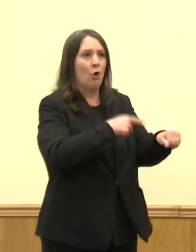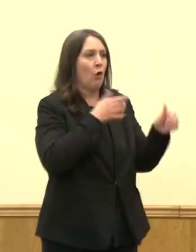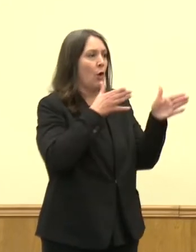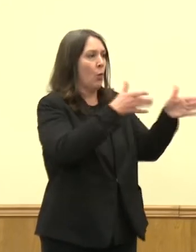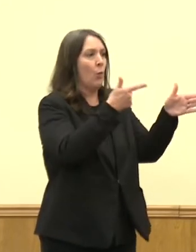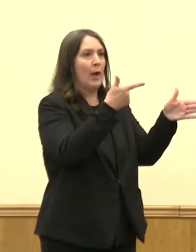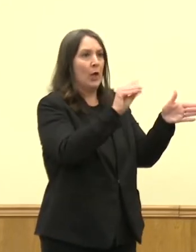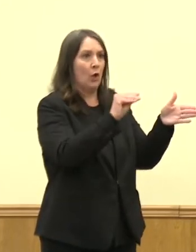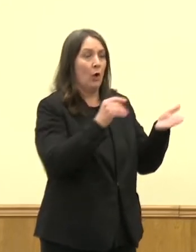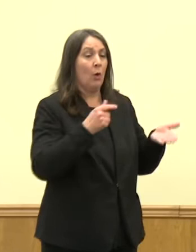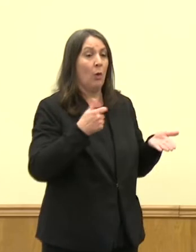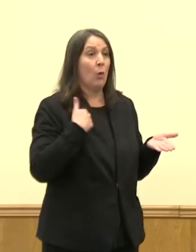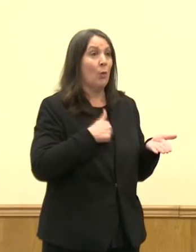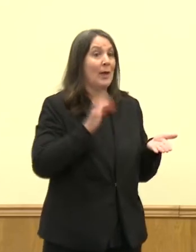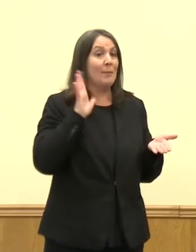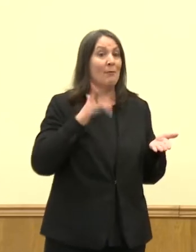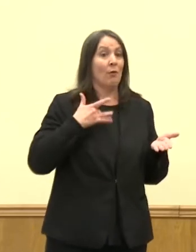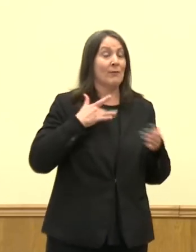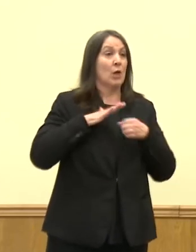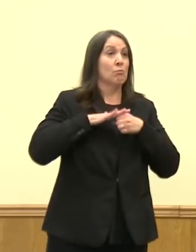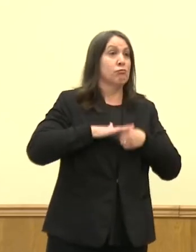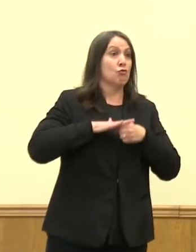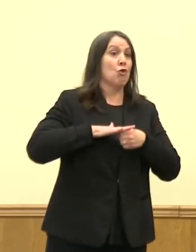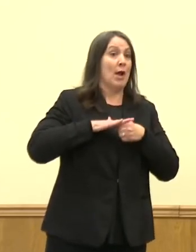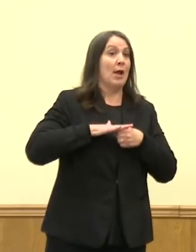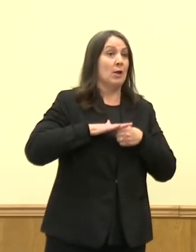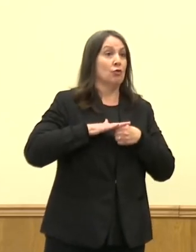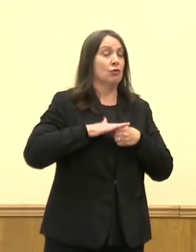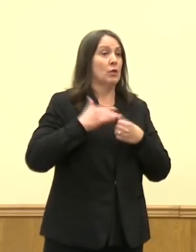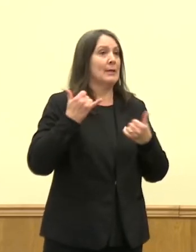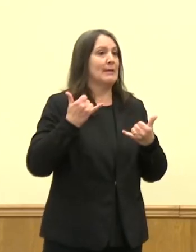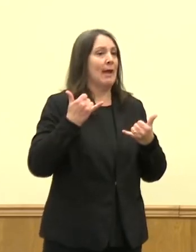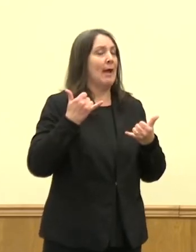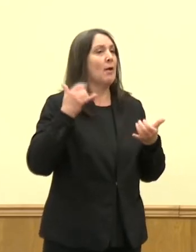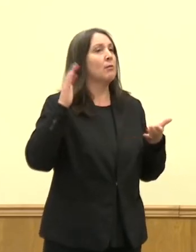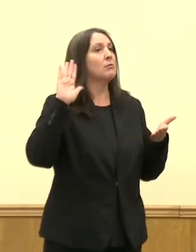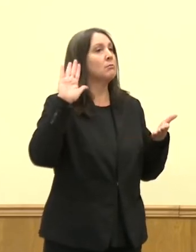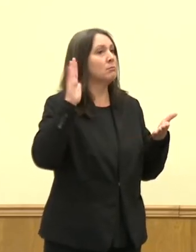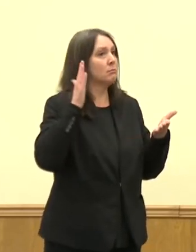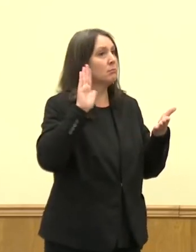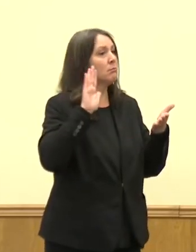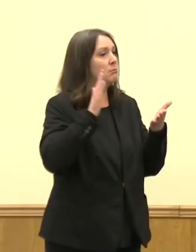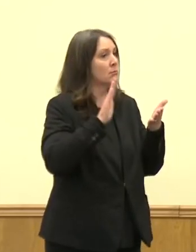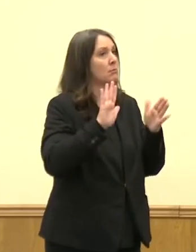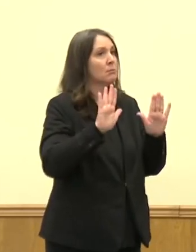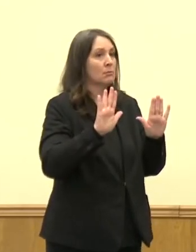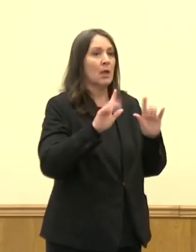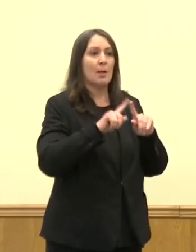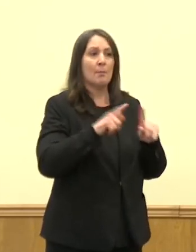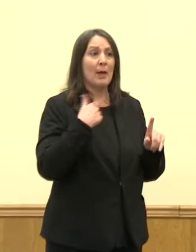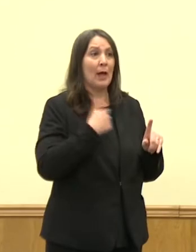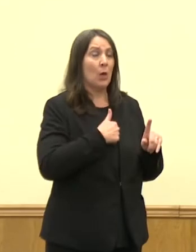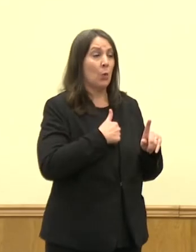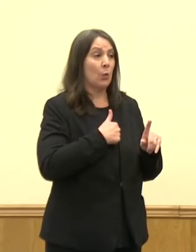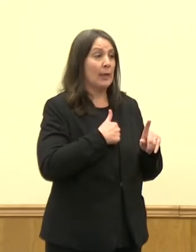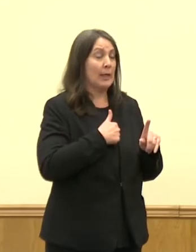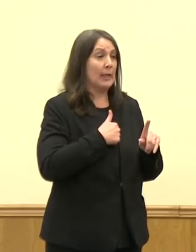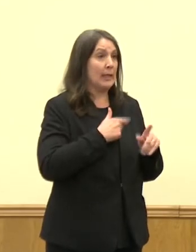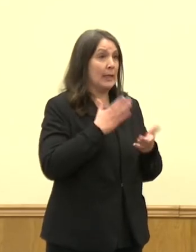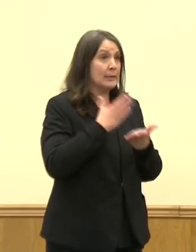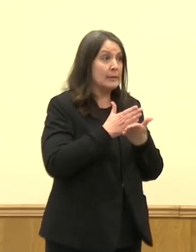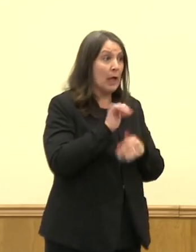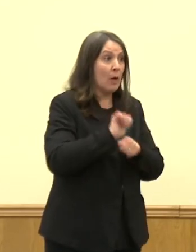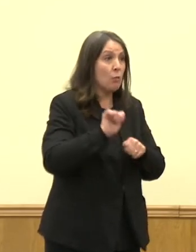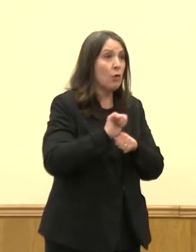rush of pressure that we were seeing a few weeks ago, it does not mean that we are able to stop working continuously